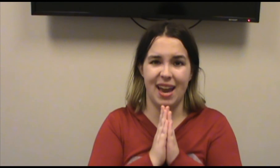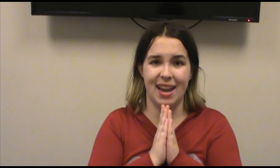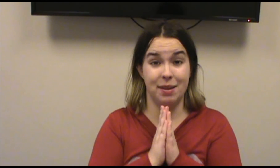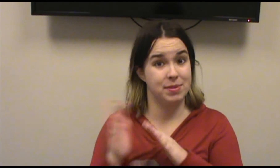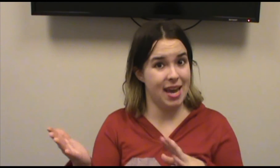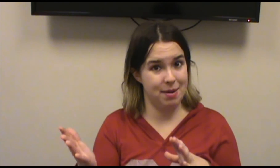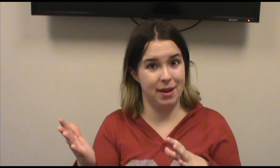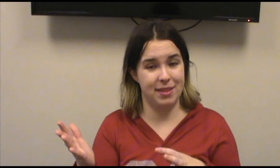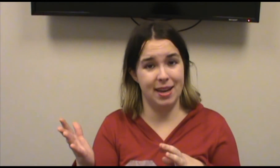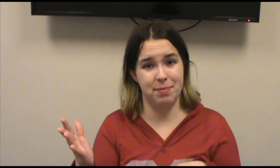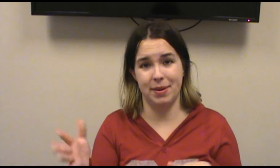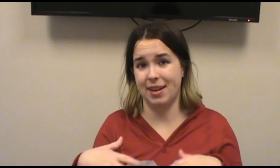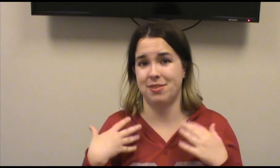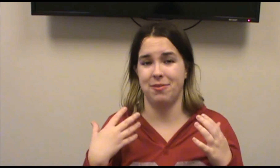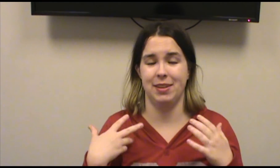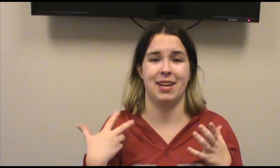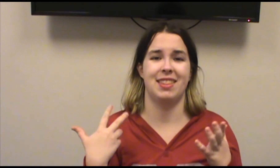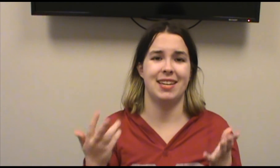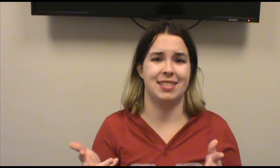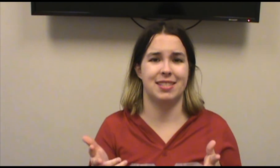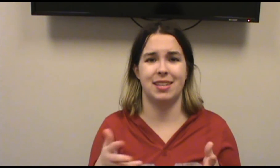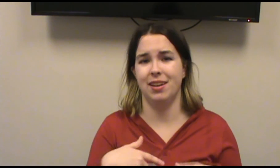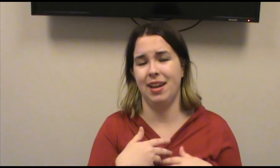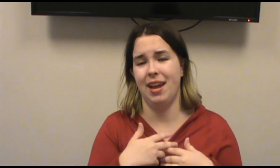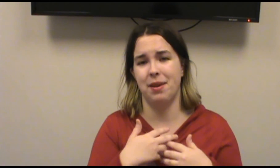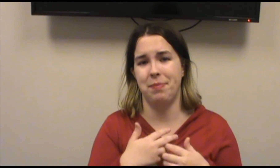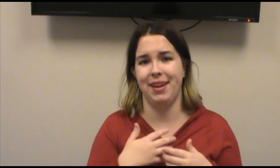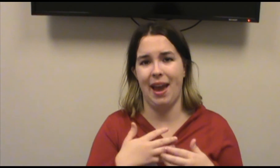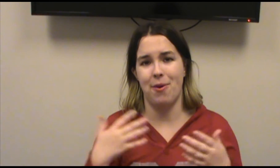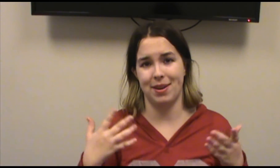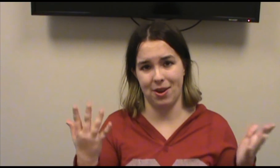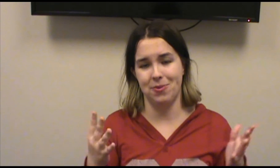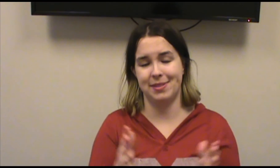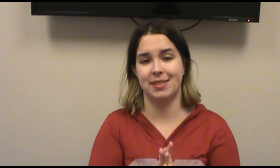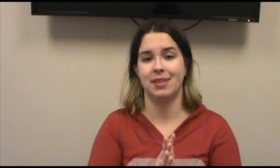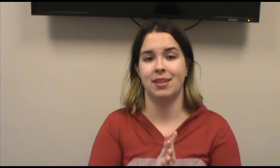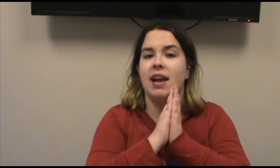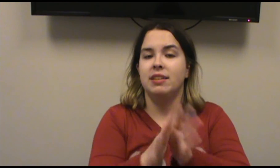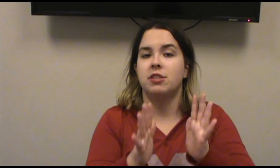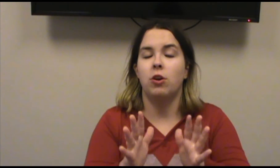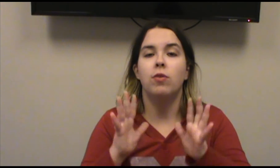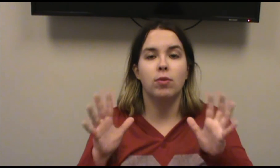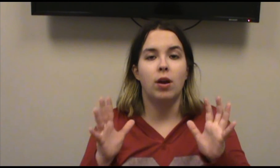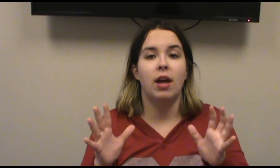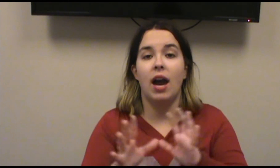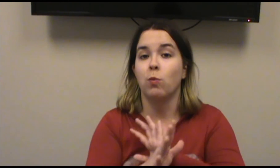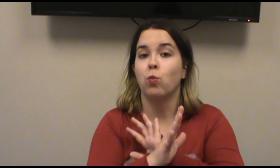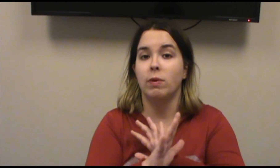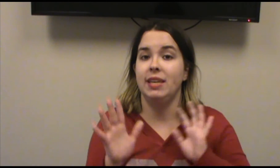And I'm sad about that but I also feel like that's going to end up being how it goes. And just overall I really